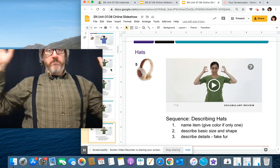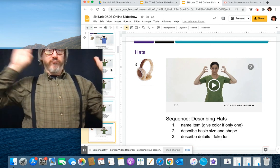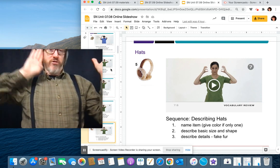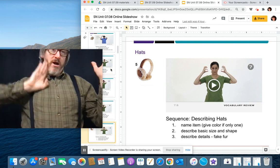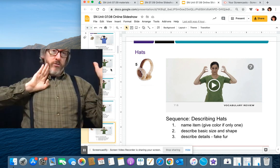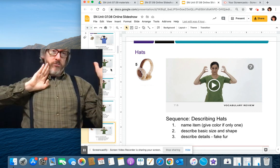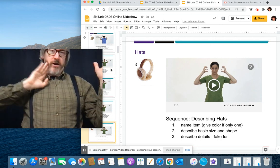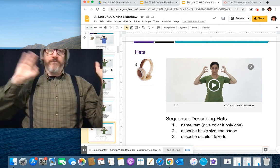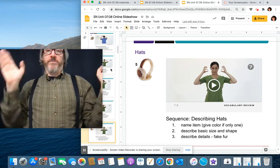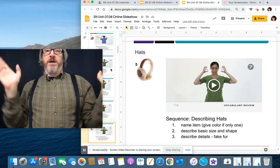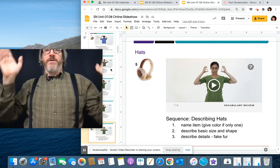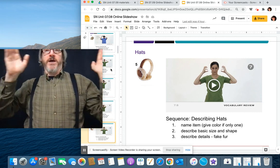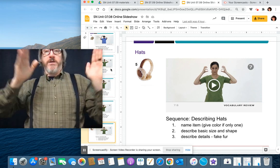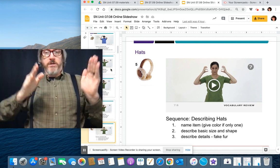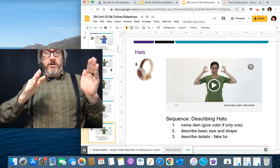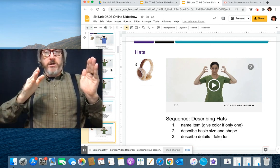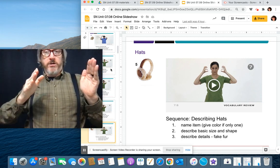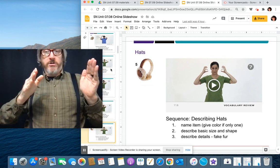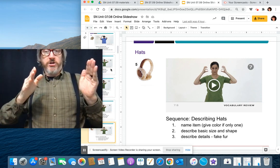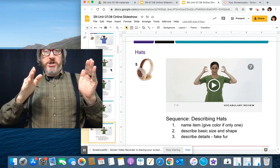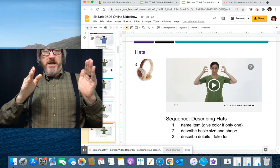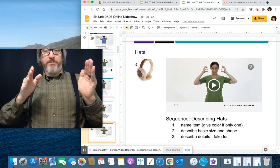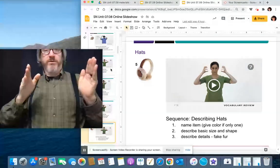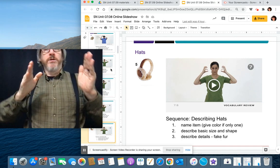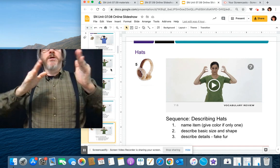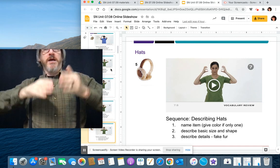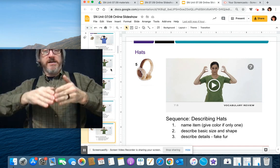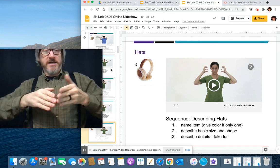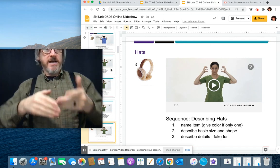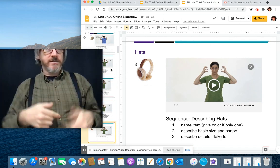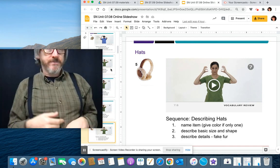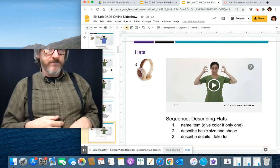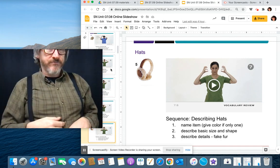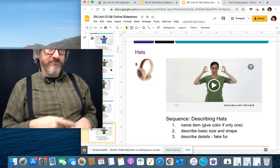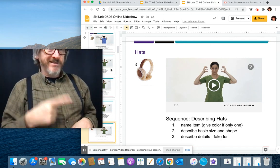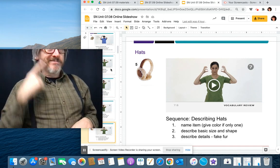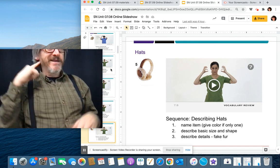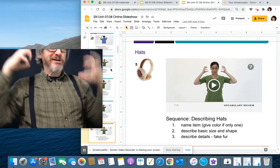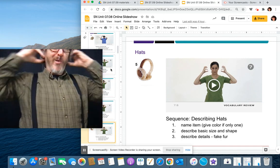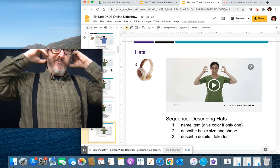brown, right? And then the shape and size.